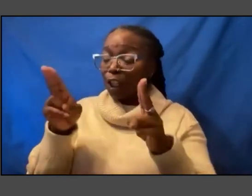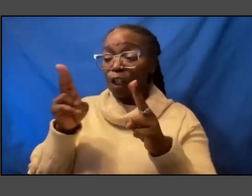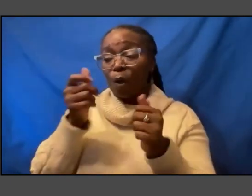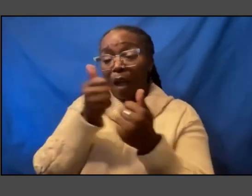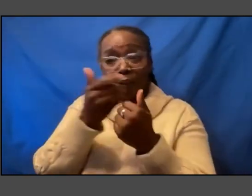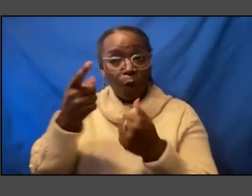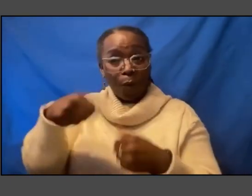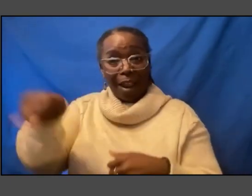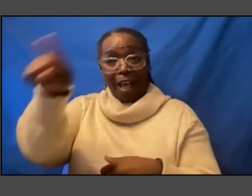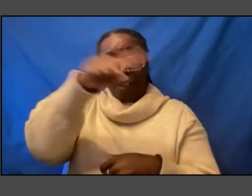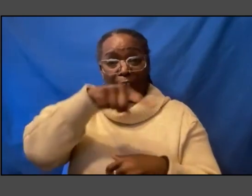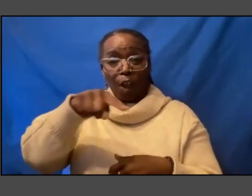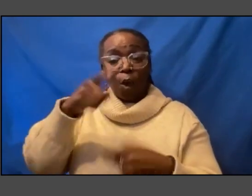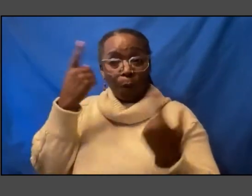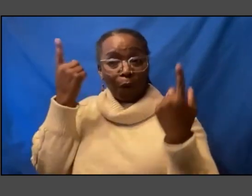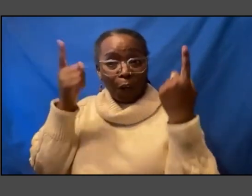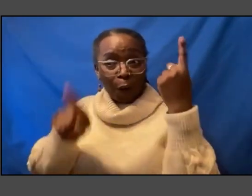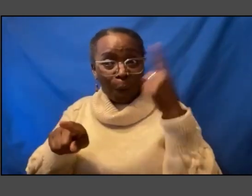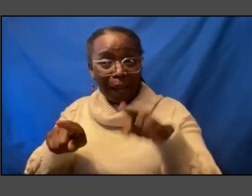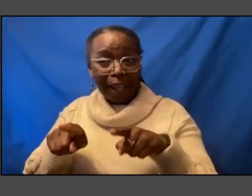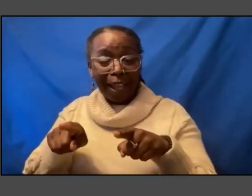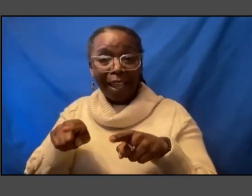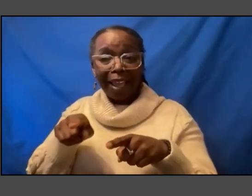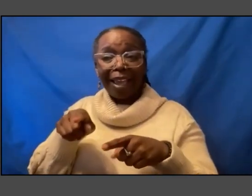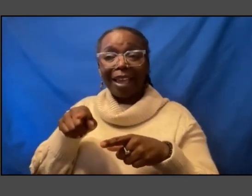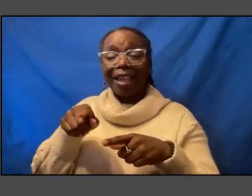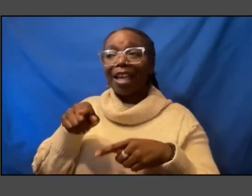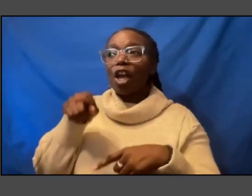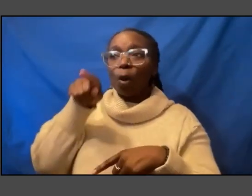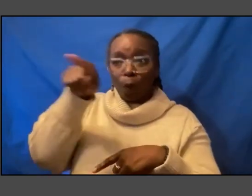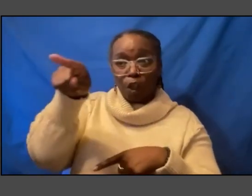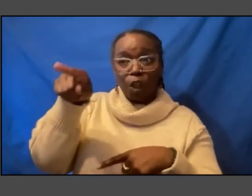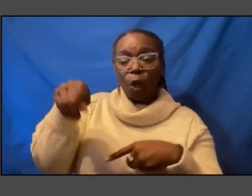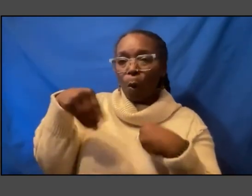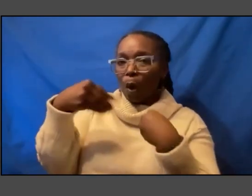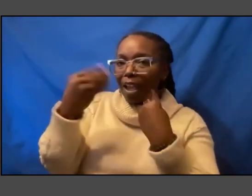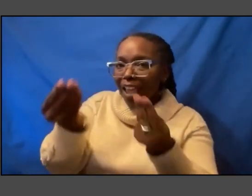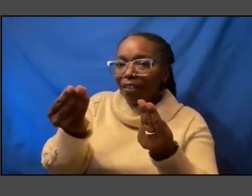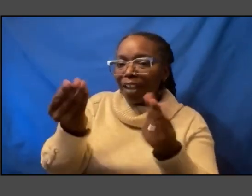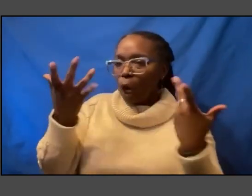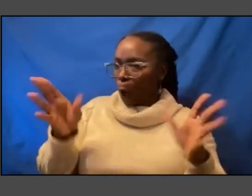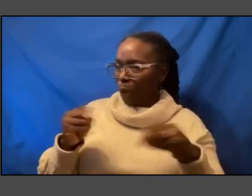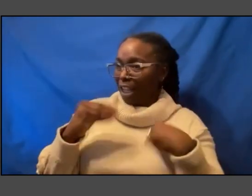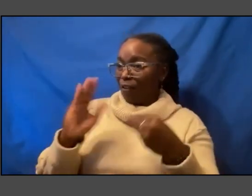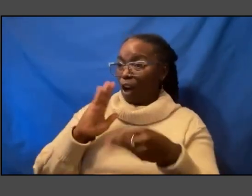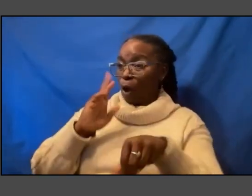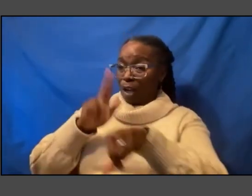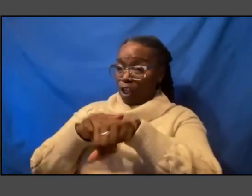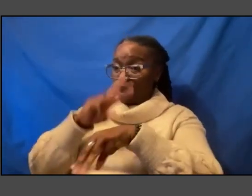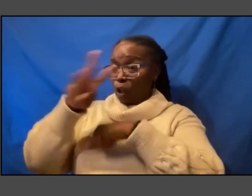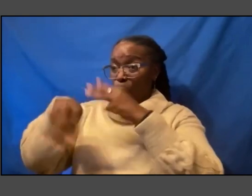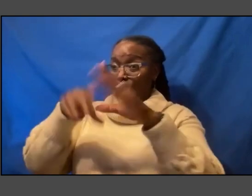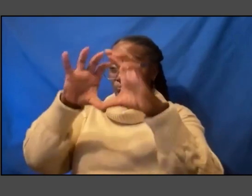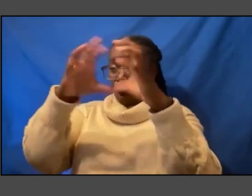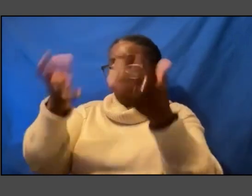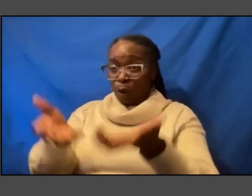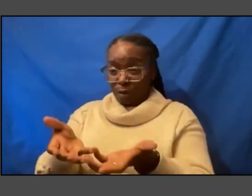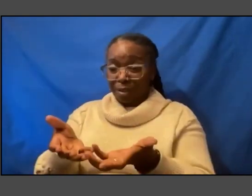that what you are giving and have given our nation and the world um is something that cannot be